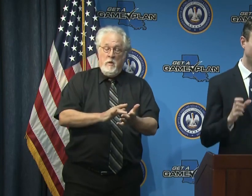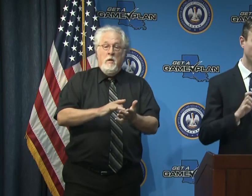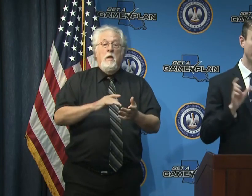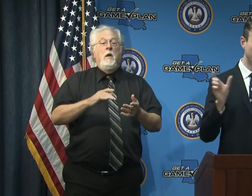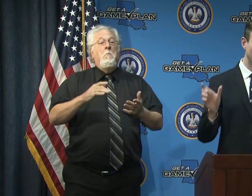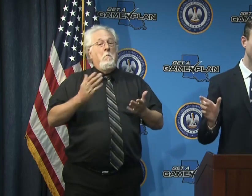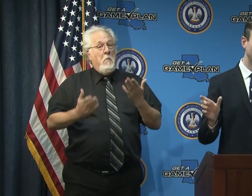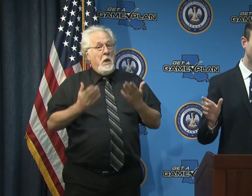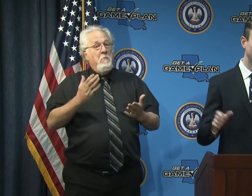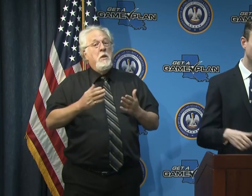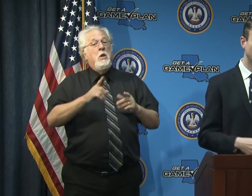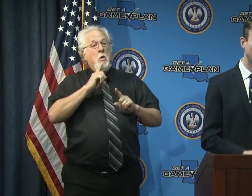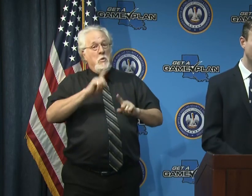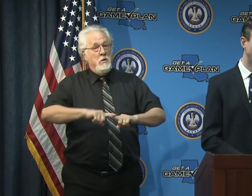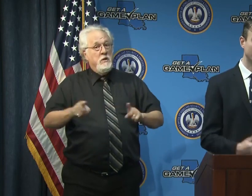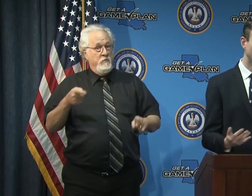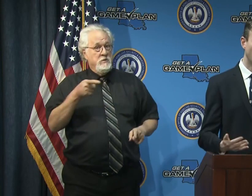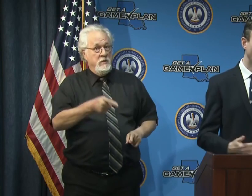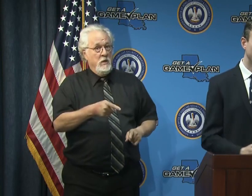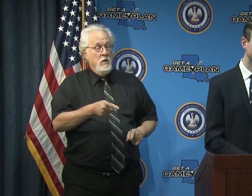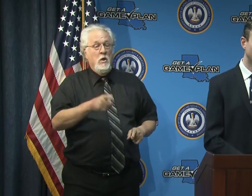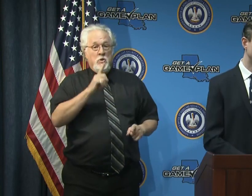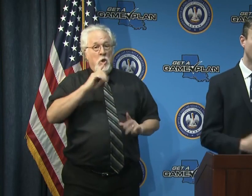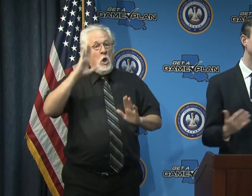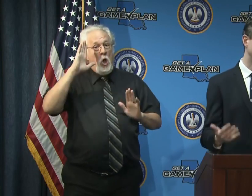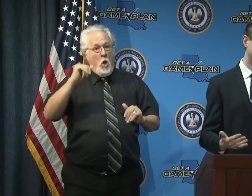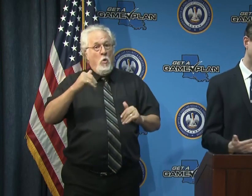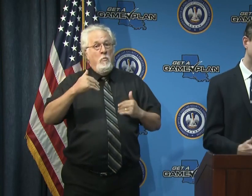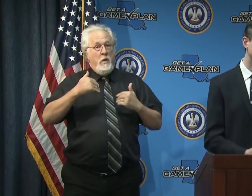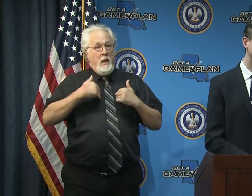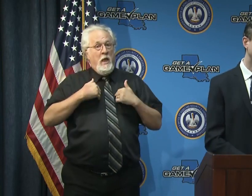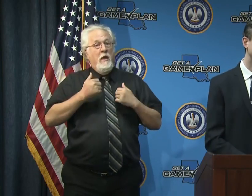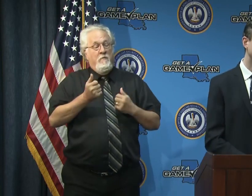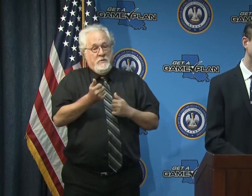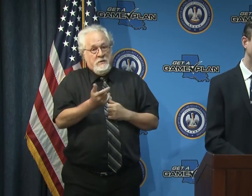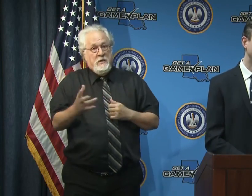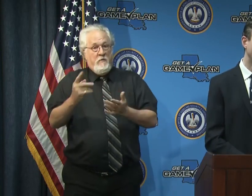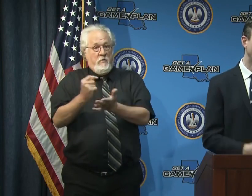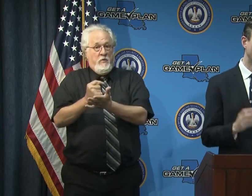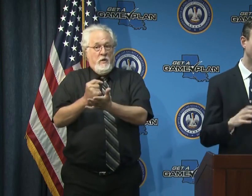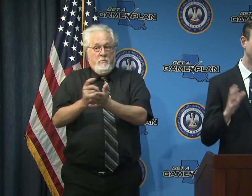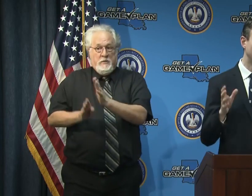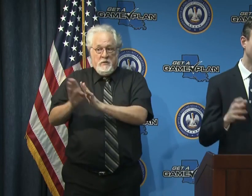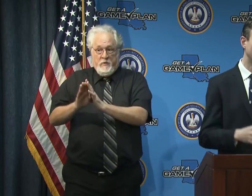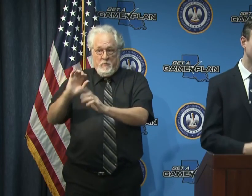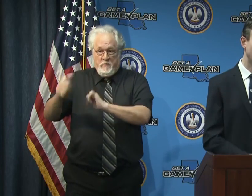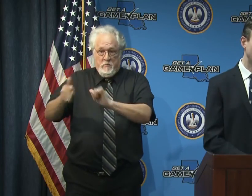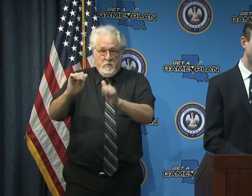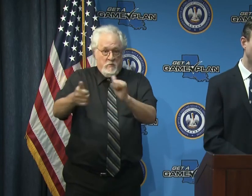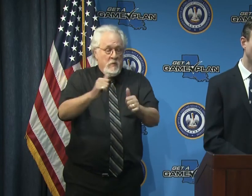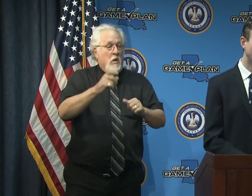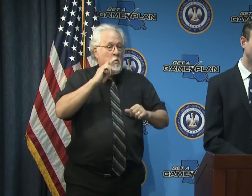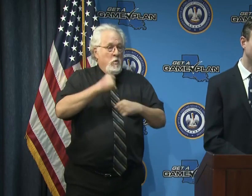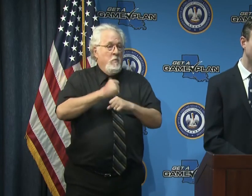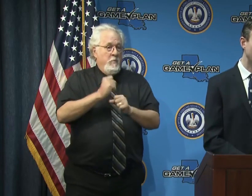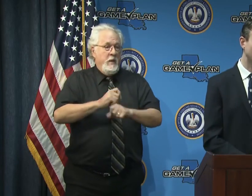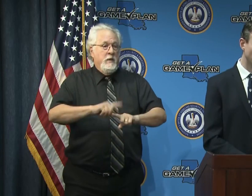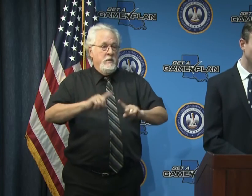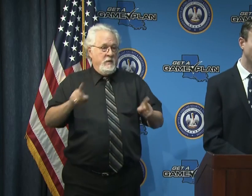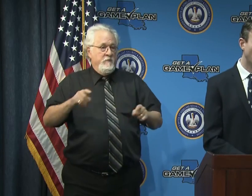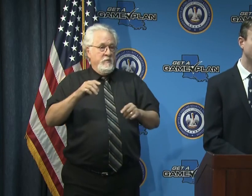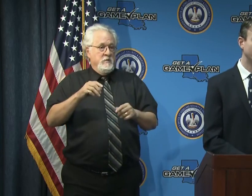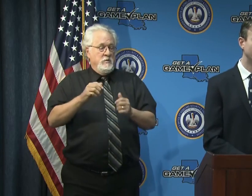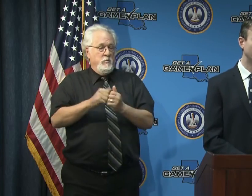it that there may be a real difference there certainly our hope is that there's a number of therapies that get developed that will create a big difference in mortality